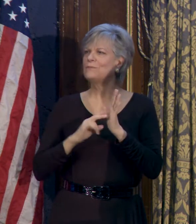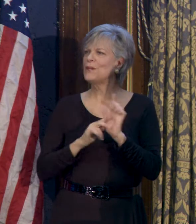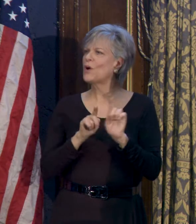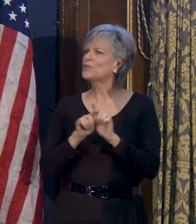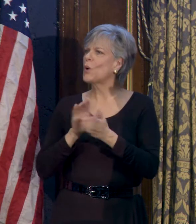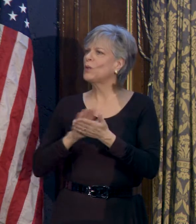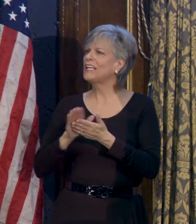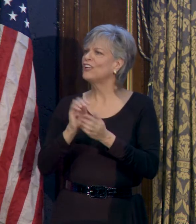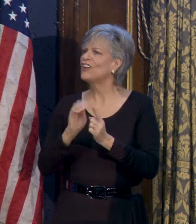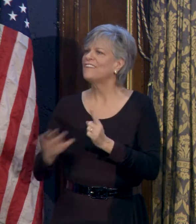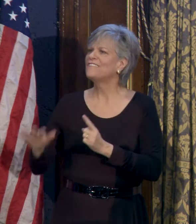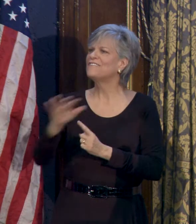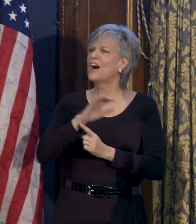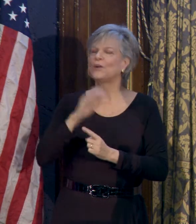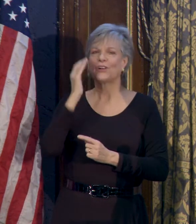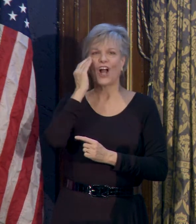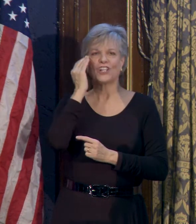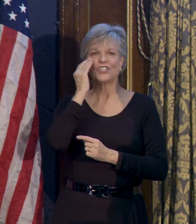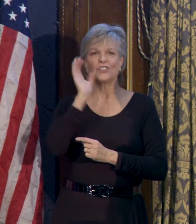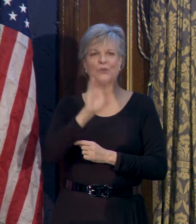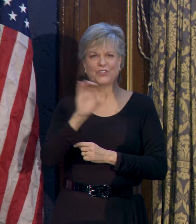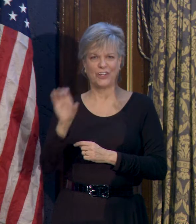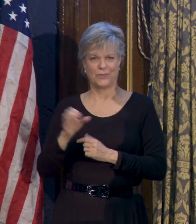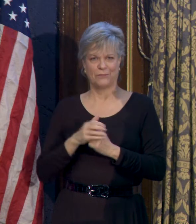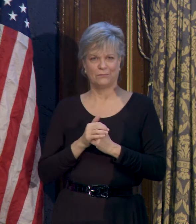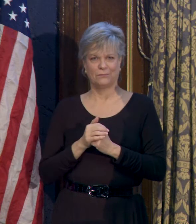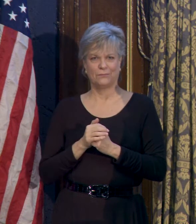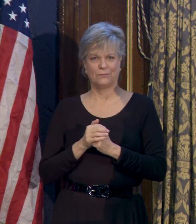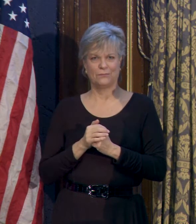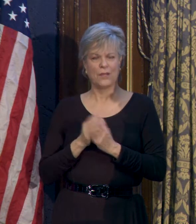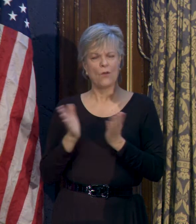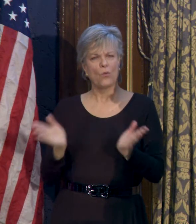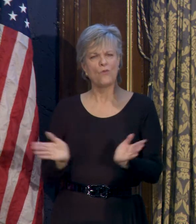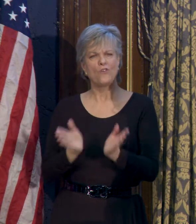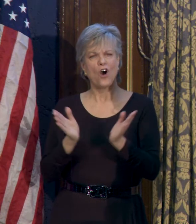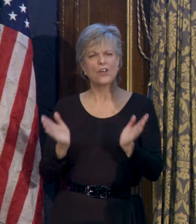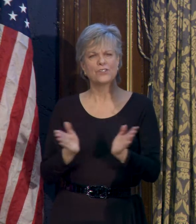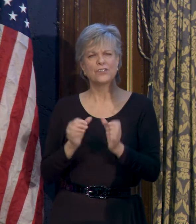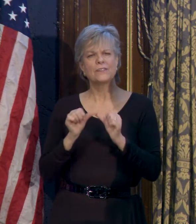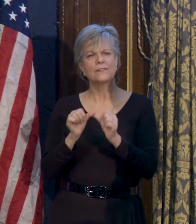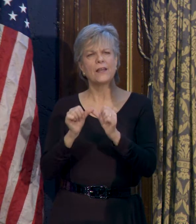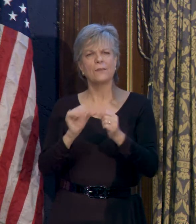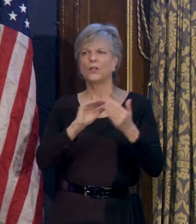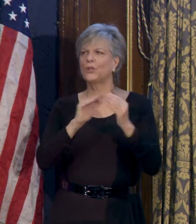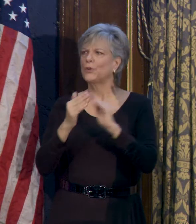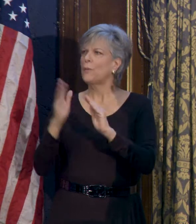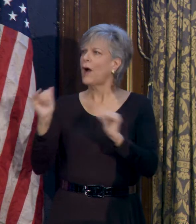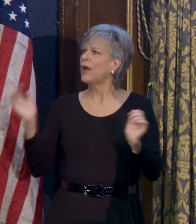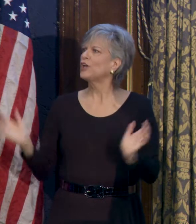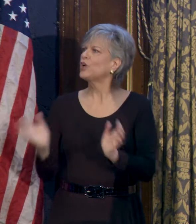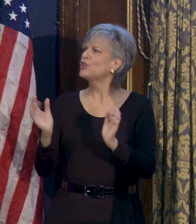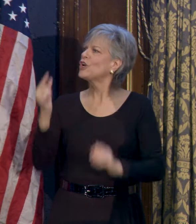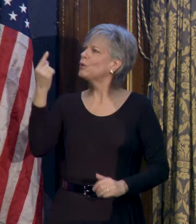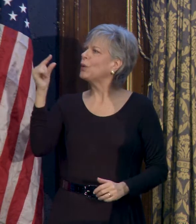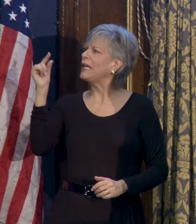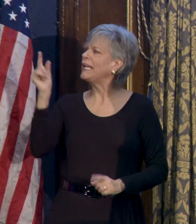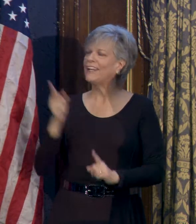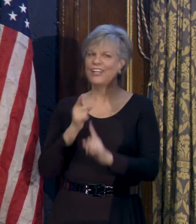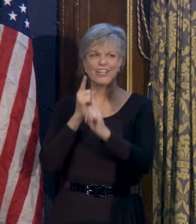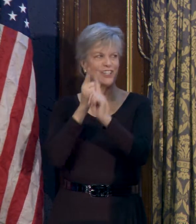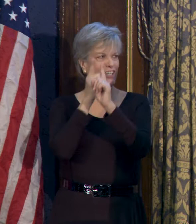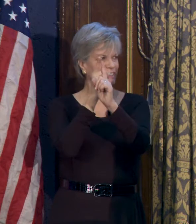cleaner and environmentally conscious Cook County. We'll foster sustainable communities by encouraging green initiatives.